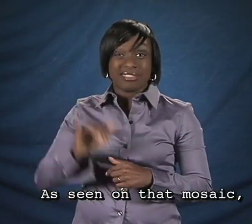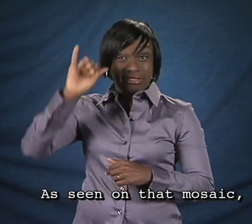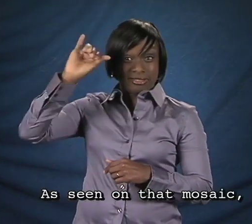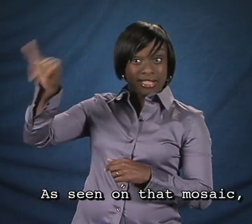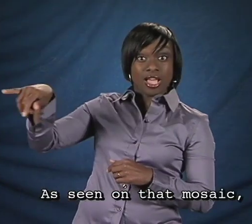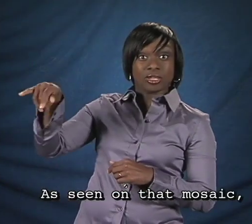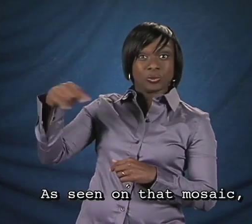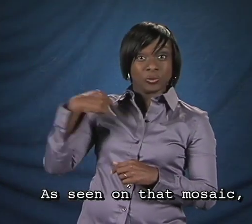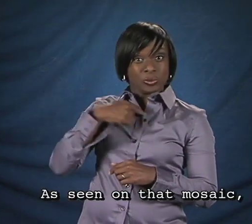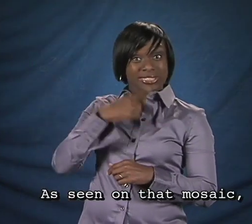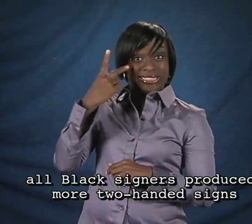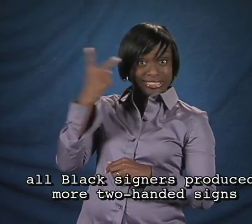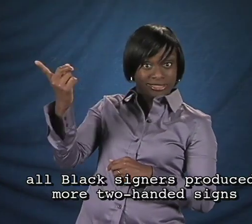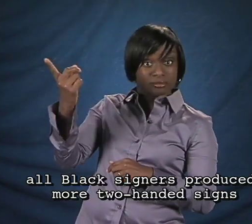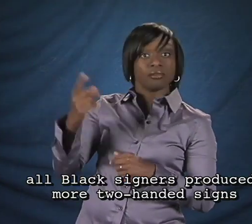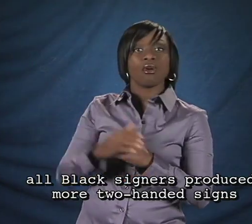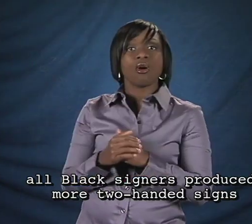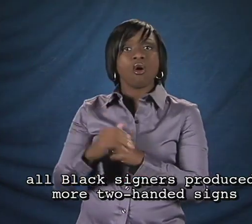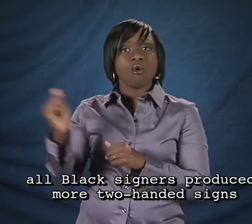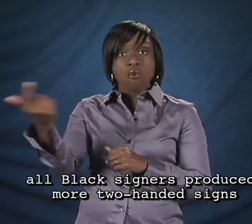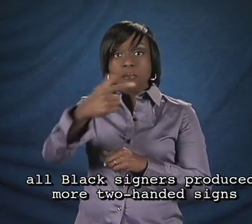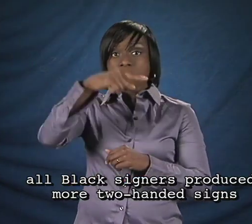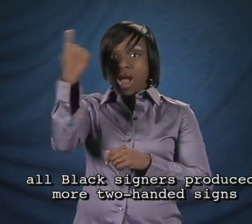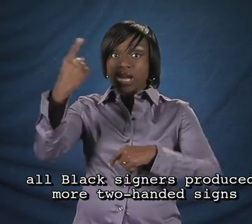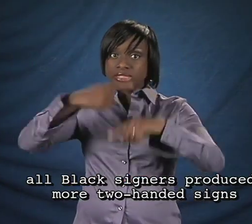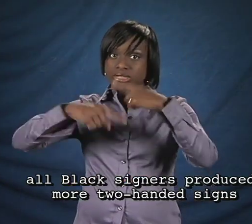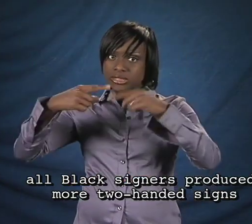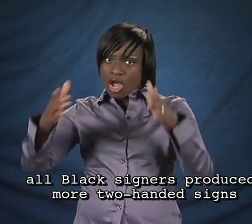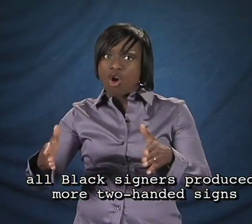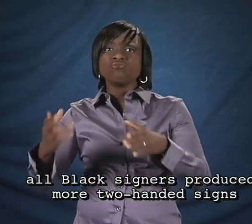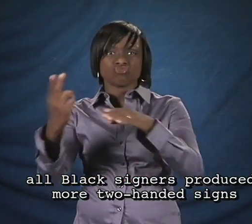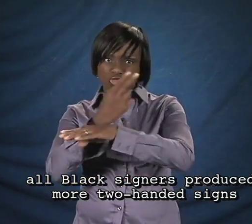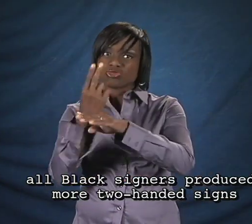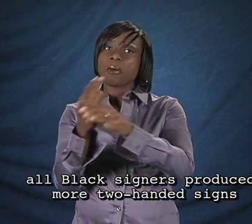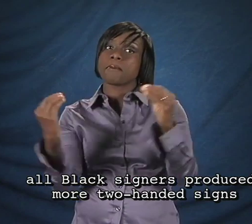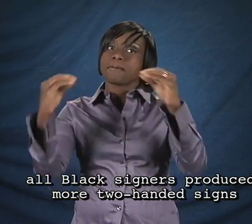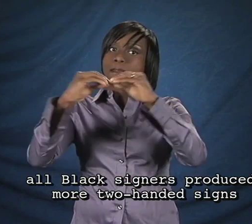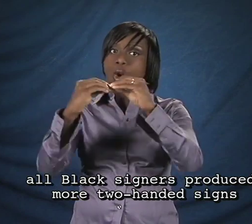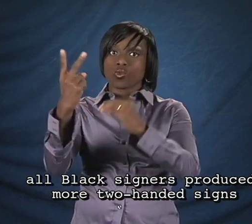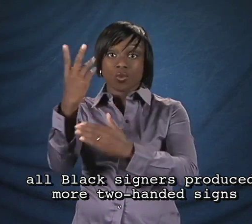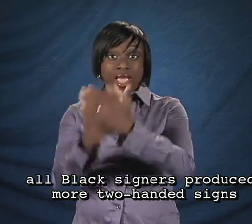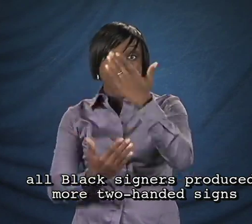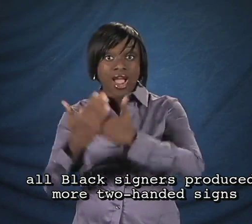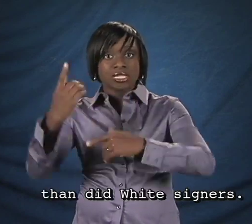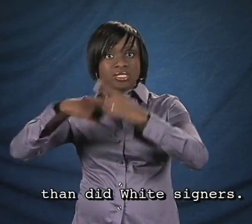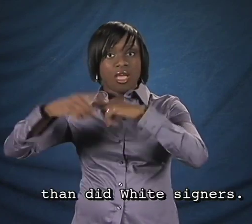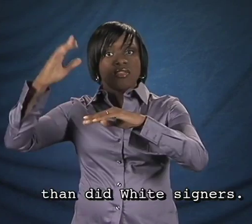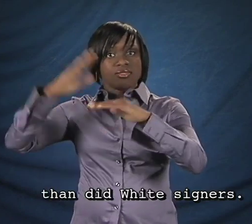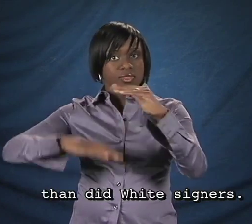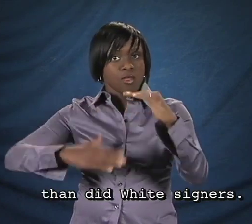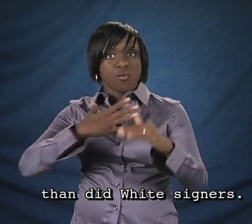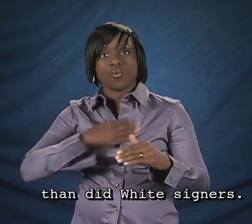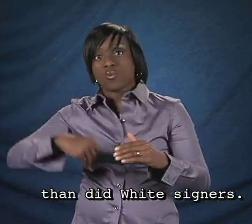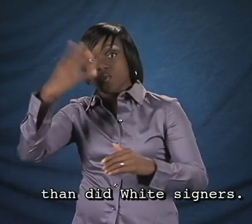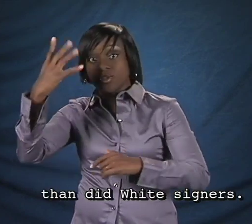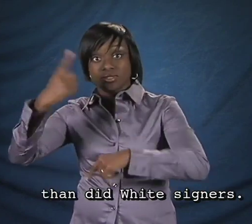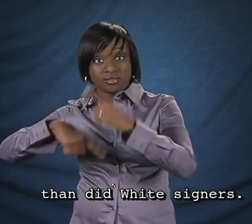As seen on that mosaic, all Black signers produced more two-handed signs than did White